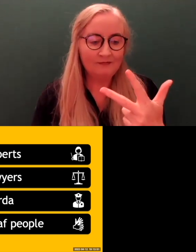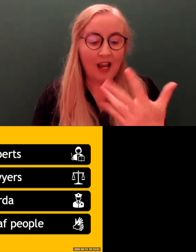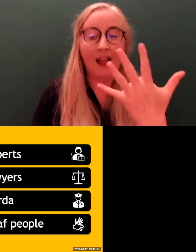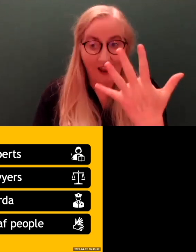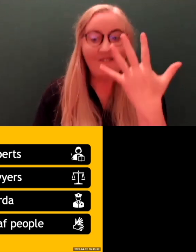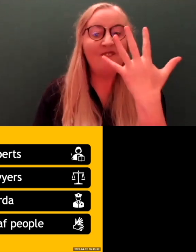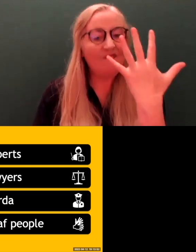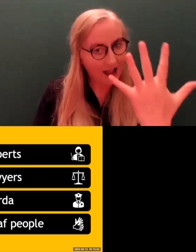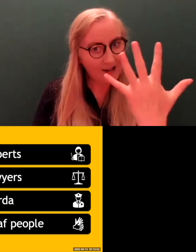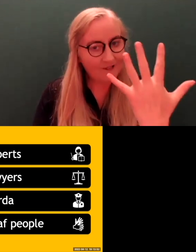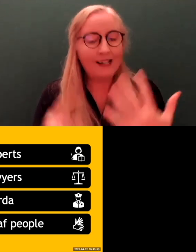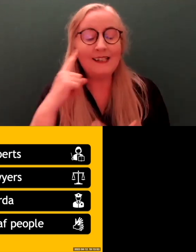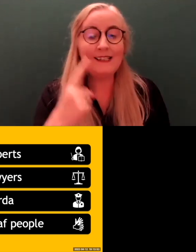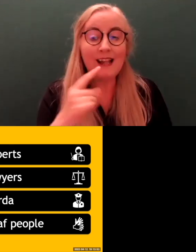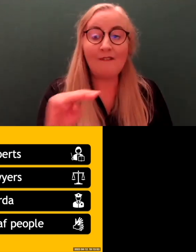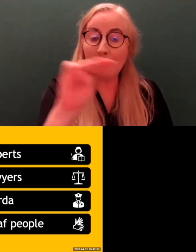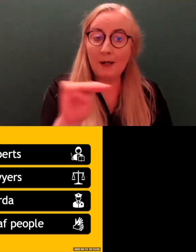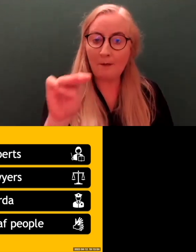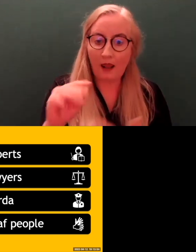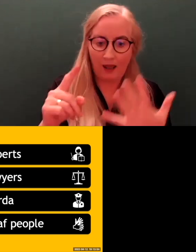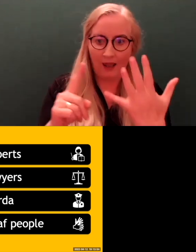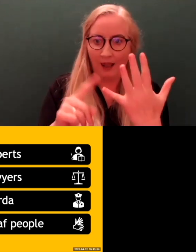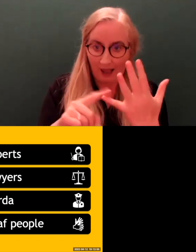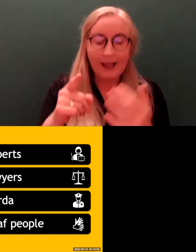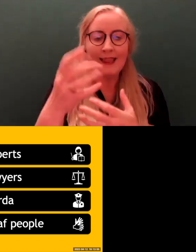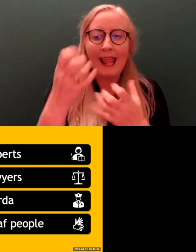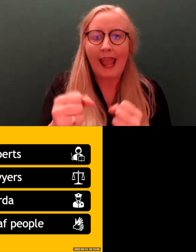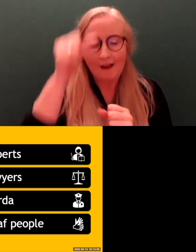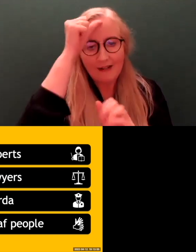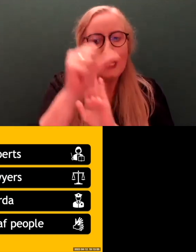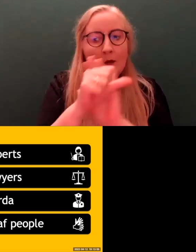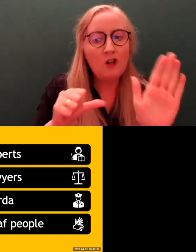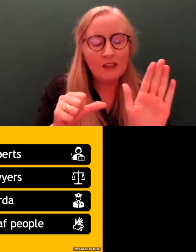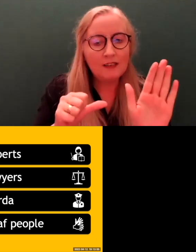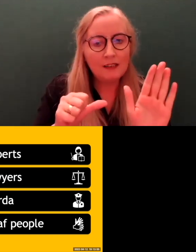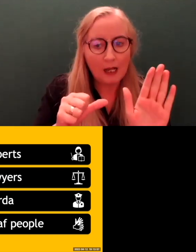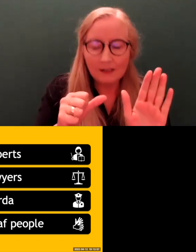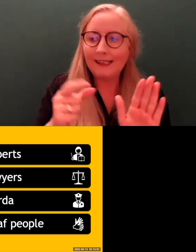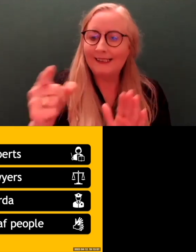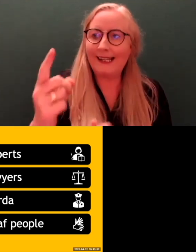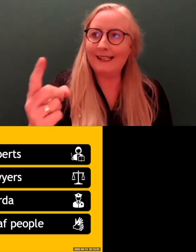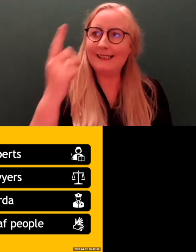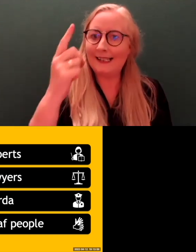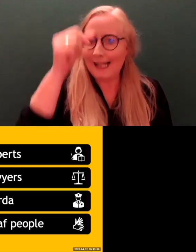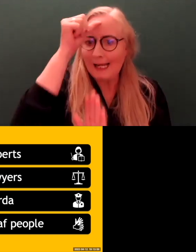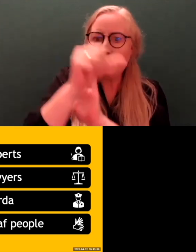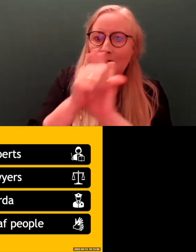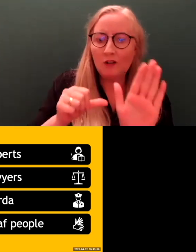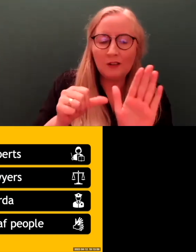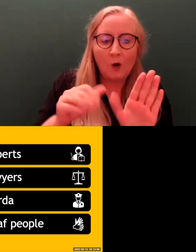Deaf people who had experienced, or had an experience with the guards, or the